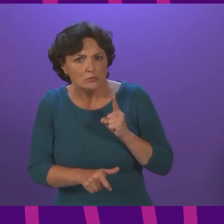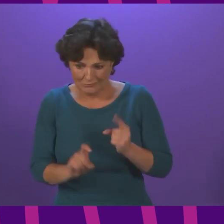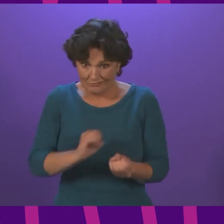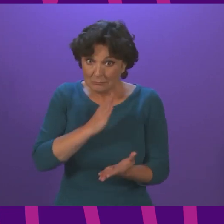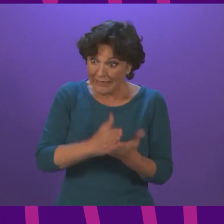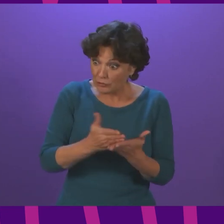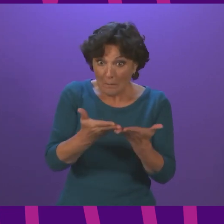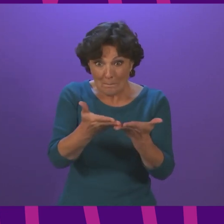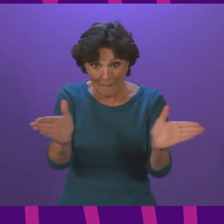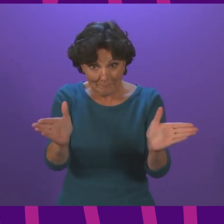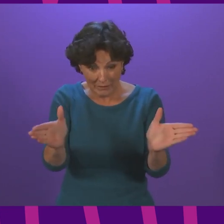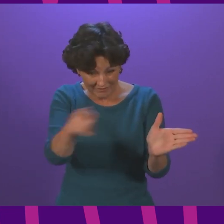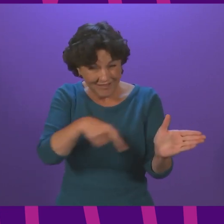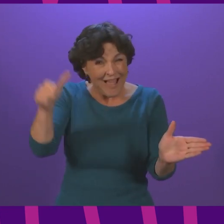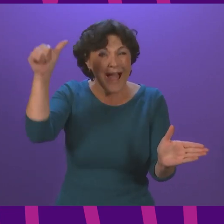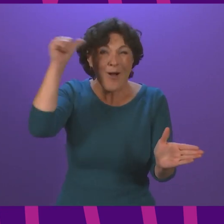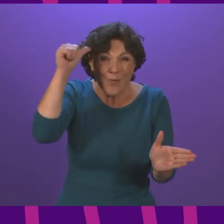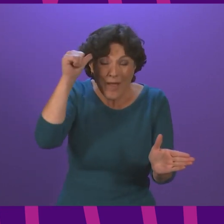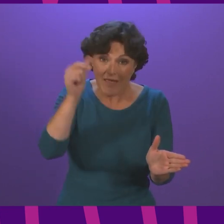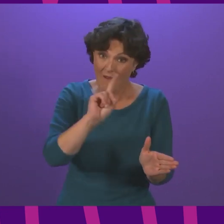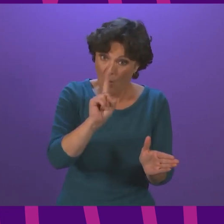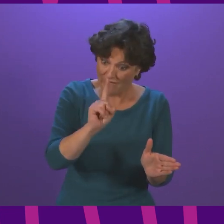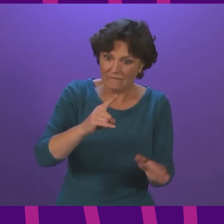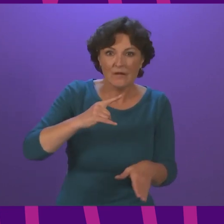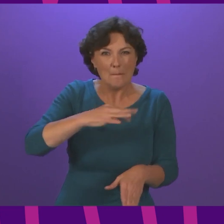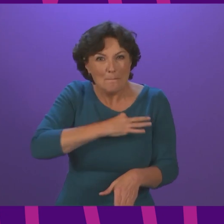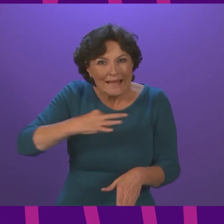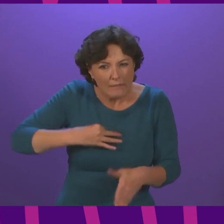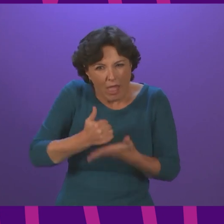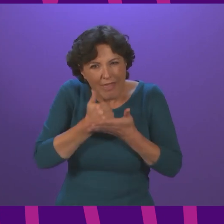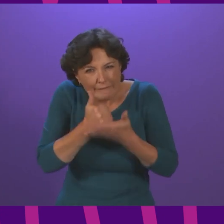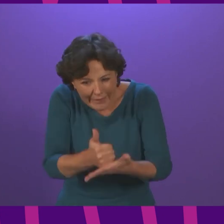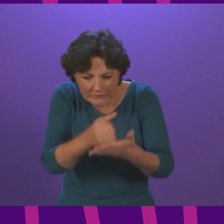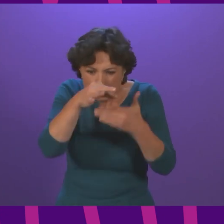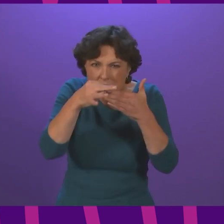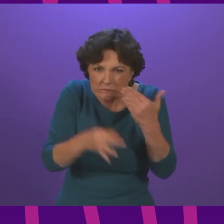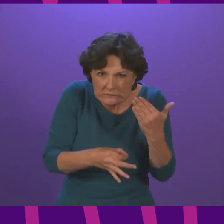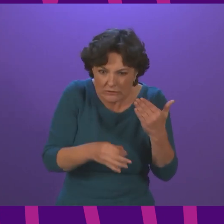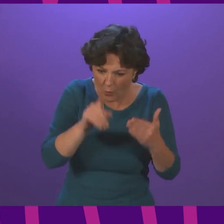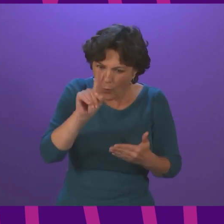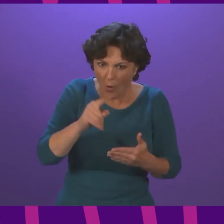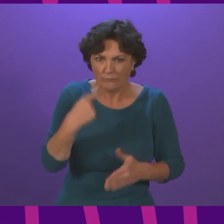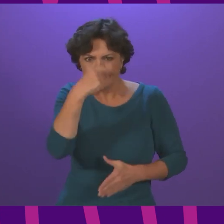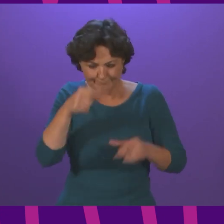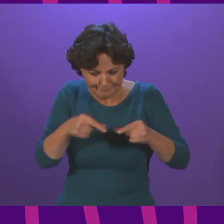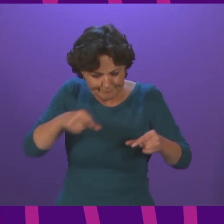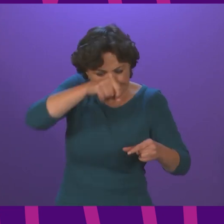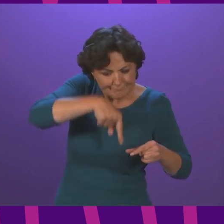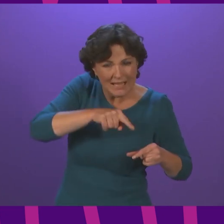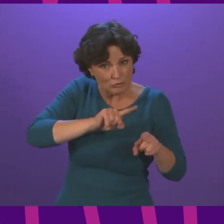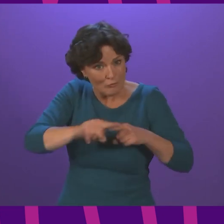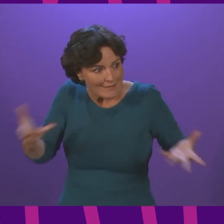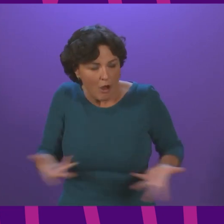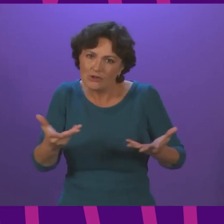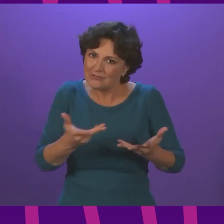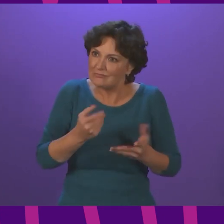ensure the public is aware of the clinical guidance on lateral flow tests and to encourage its uptake First